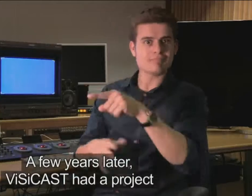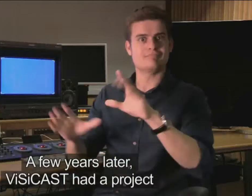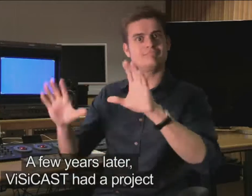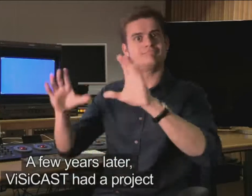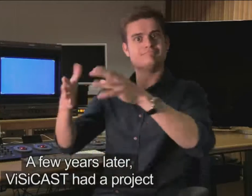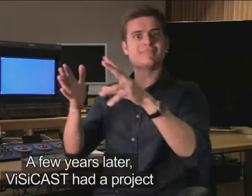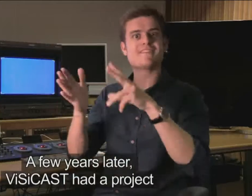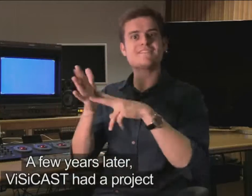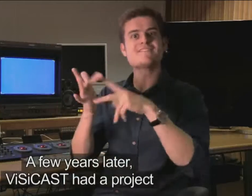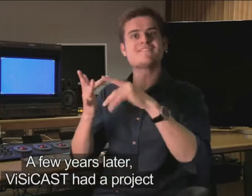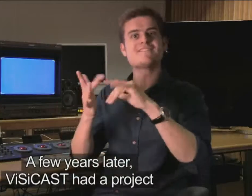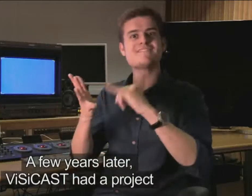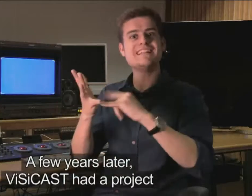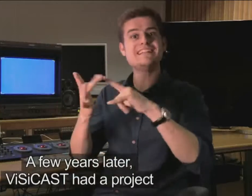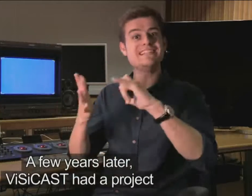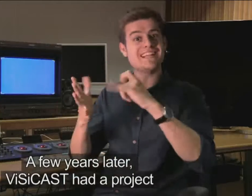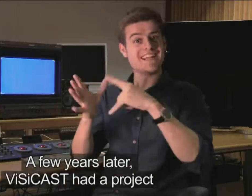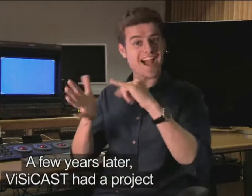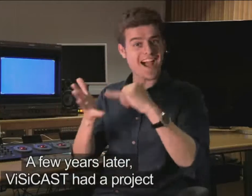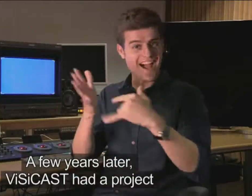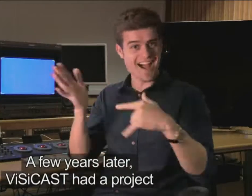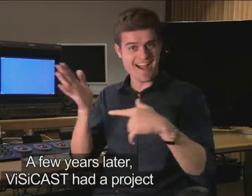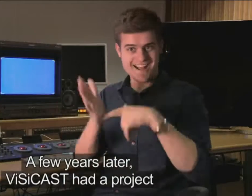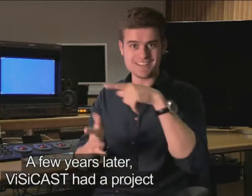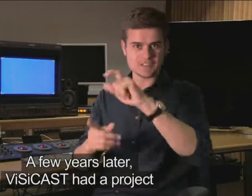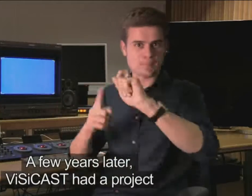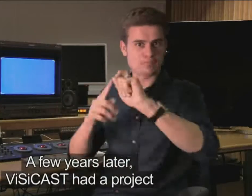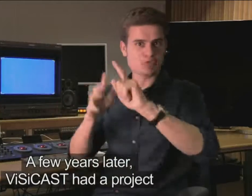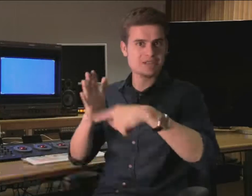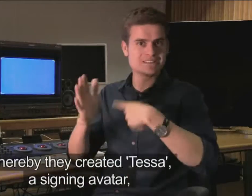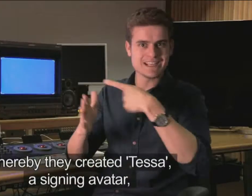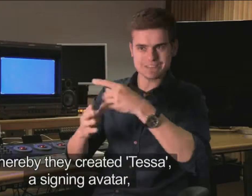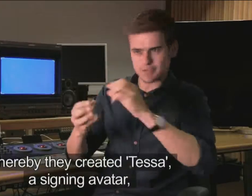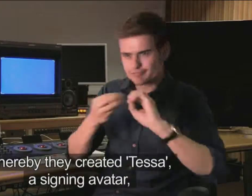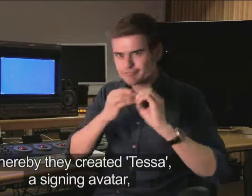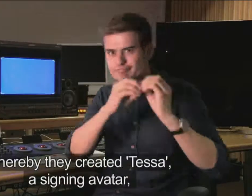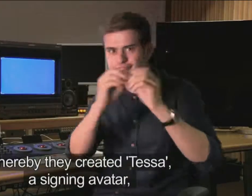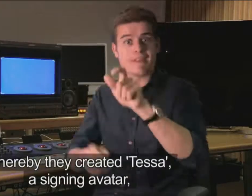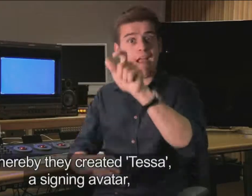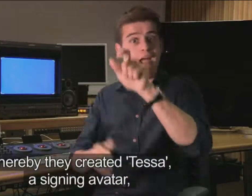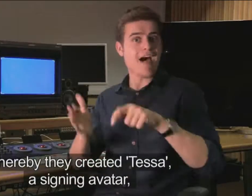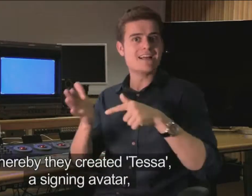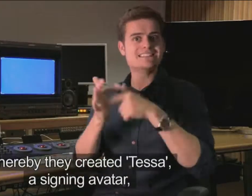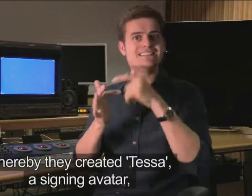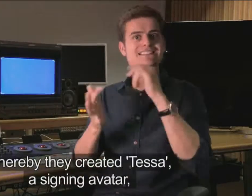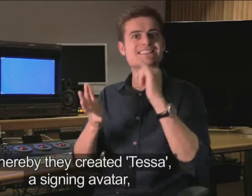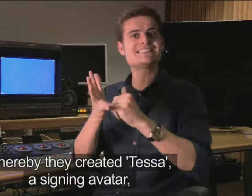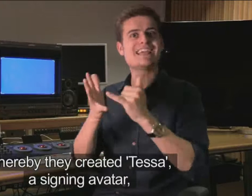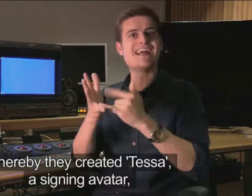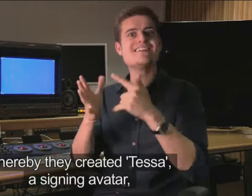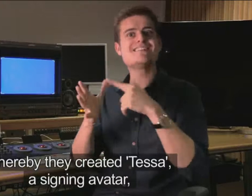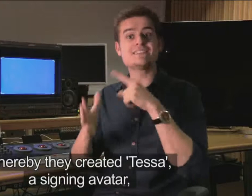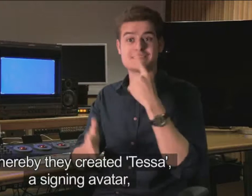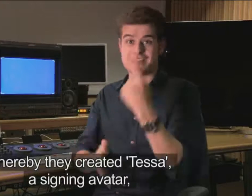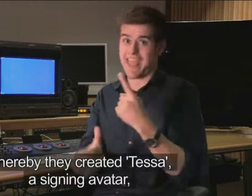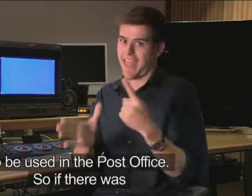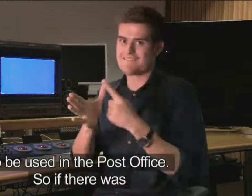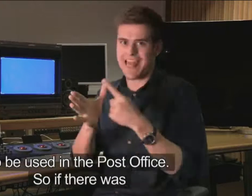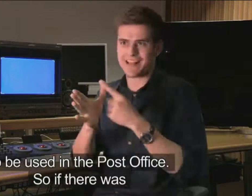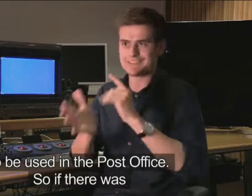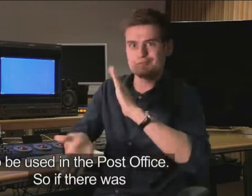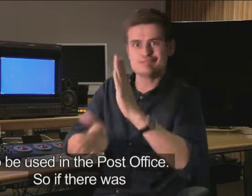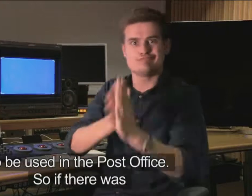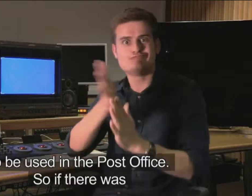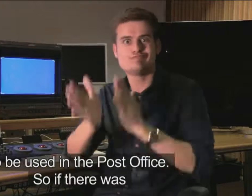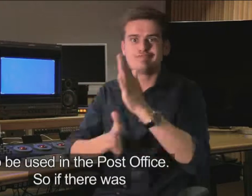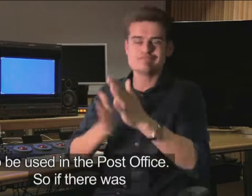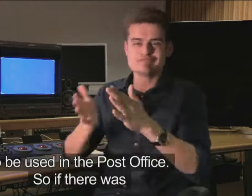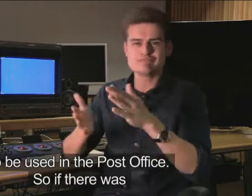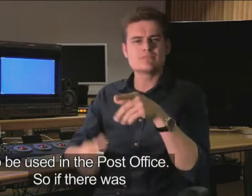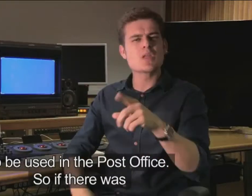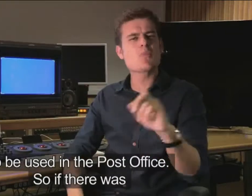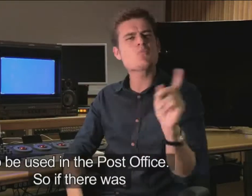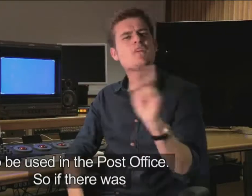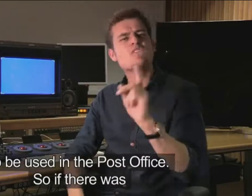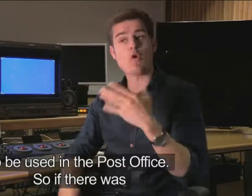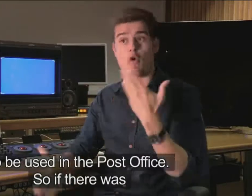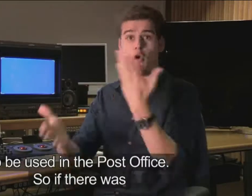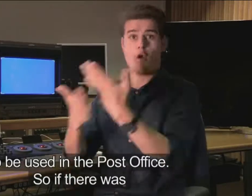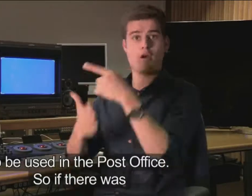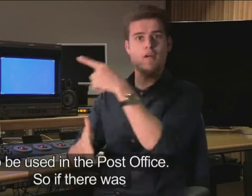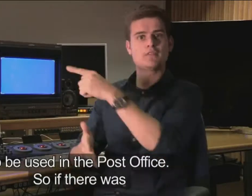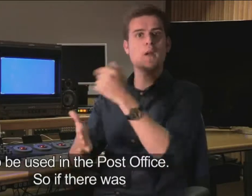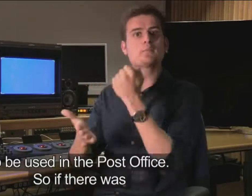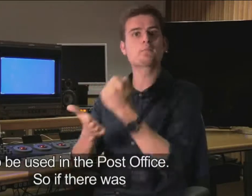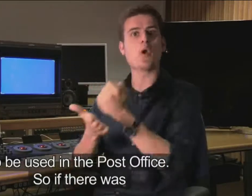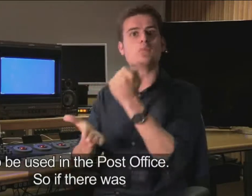A few years later, Visicast had a project whereby they created Tessa, a signing avatar to be used in the post